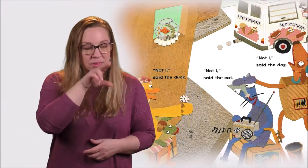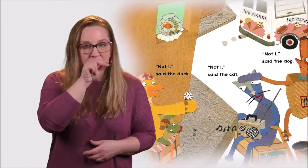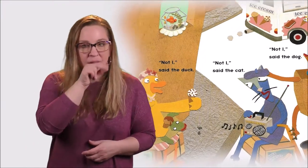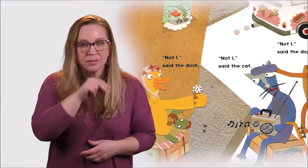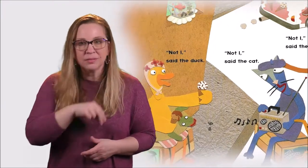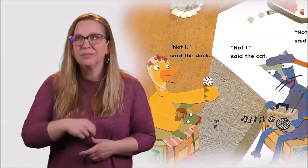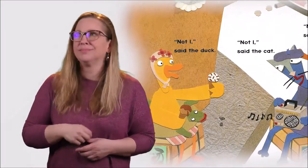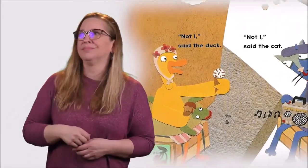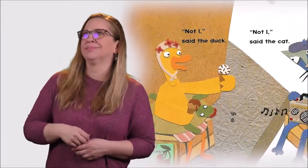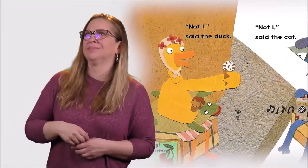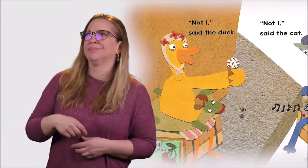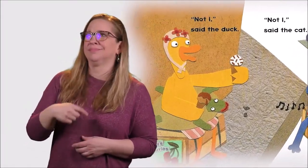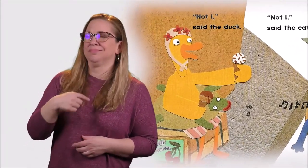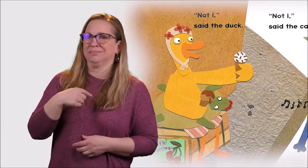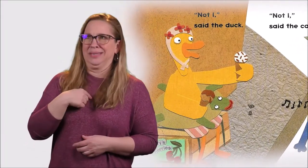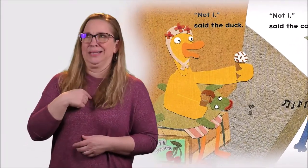Not I, said the duck.